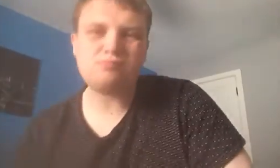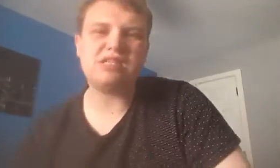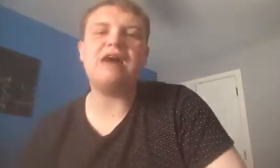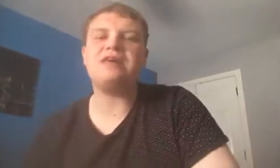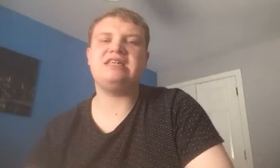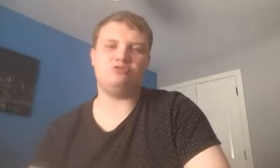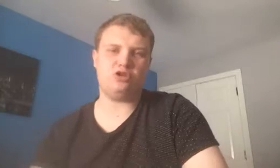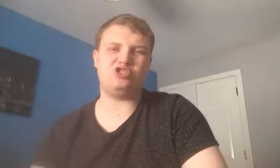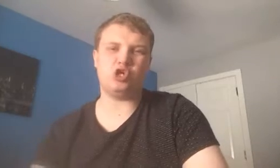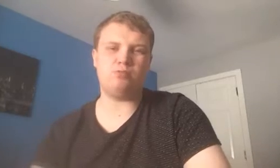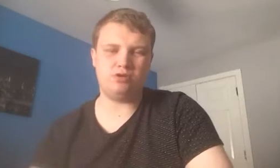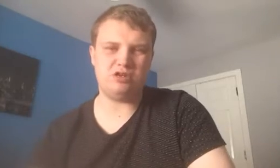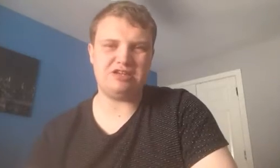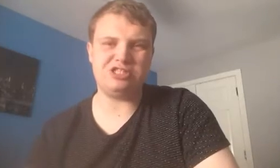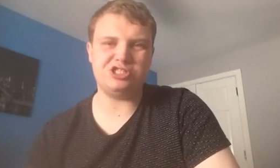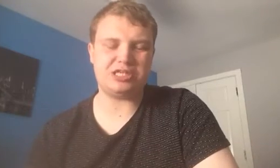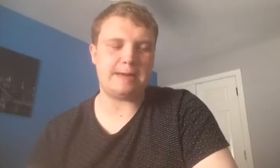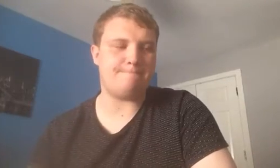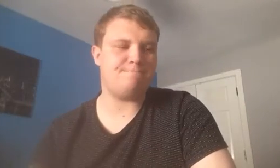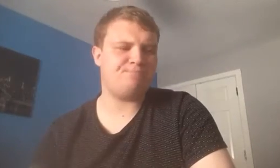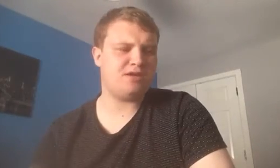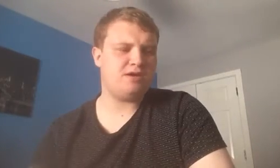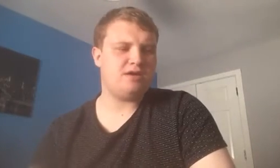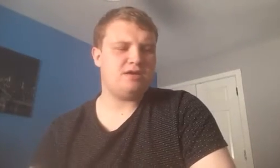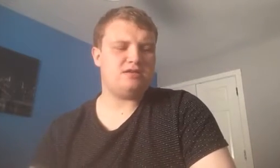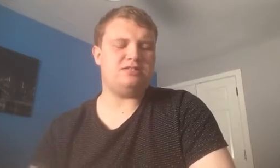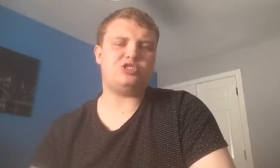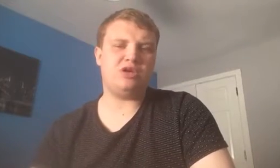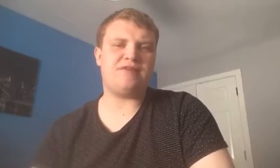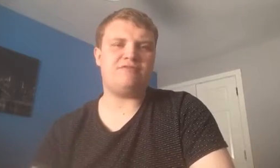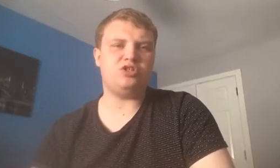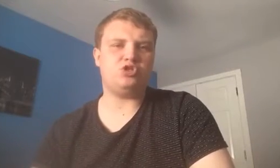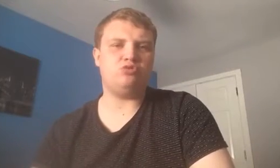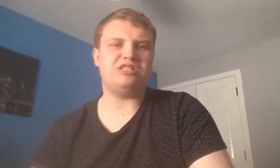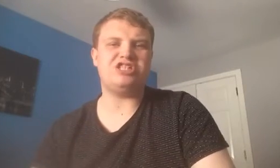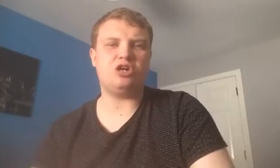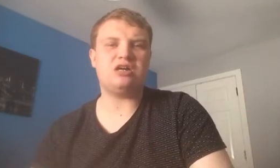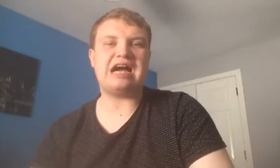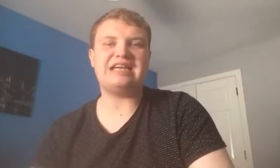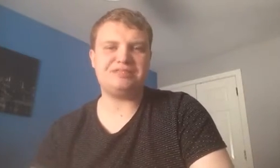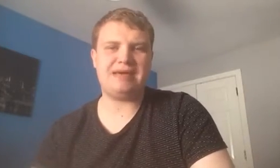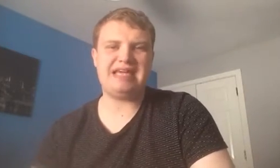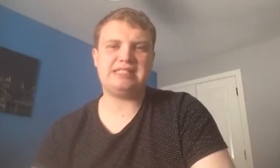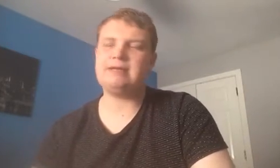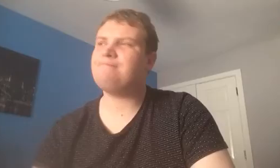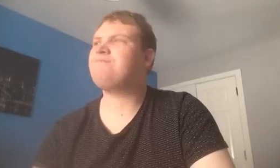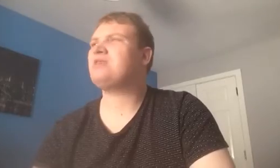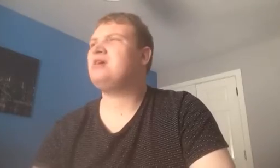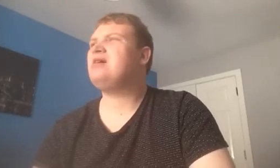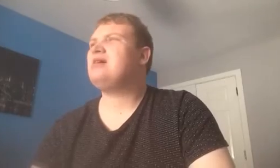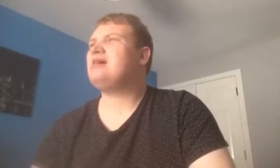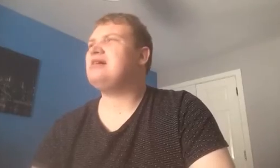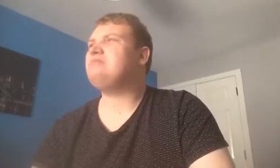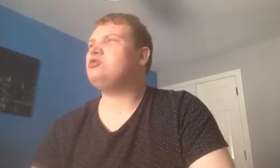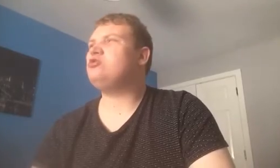I think he'll do a job at Rangers, he's 25 years old, young, I think he's pacey. So,